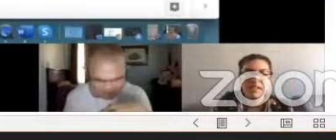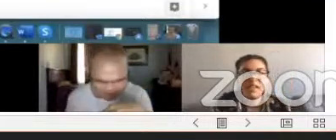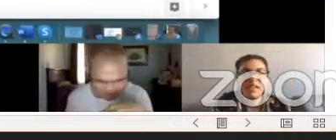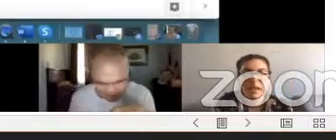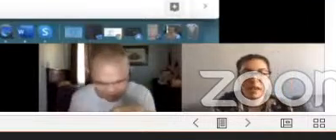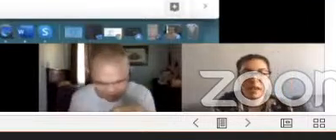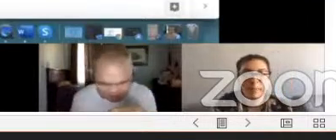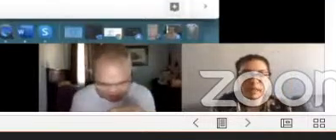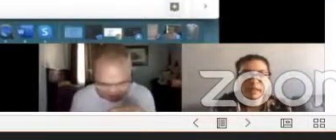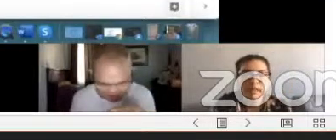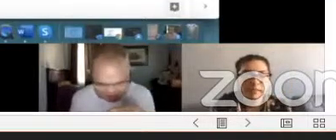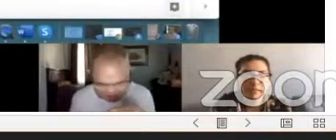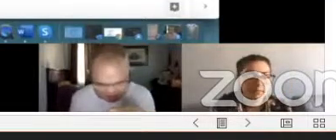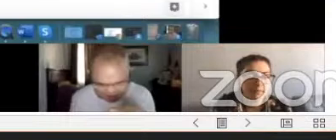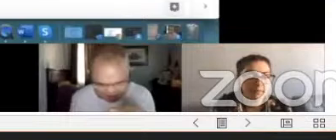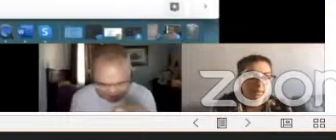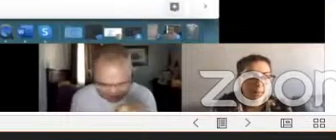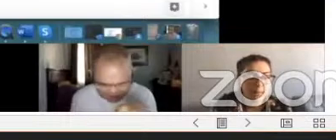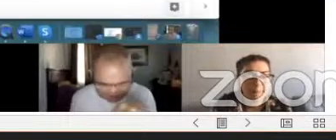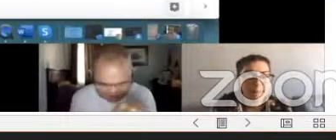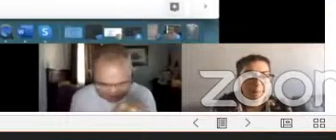I'm going to block you.